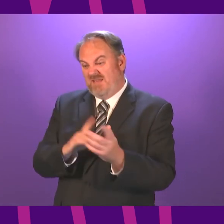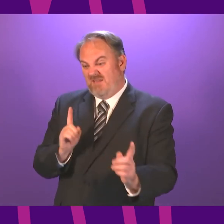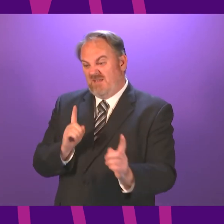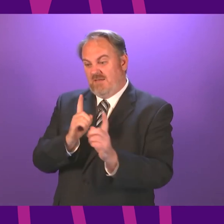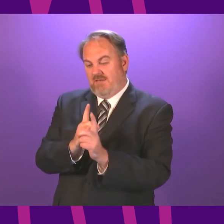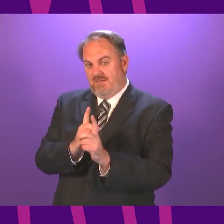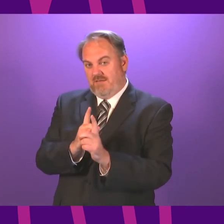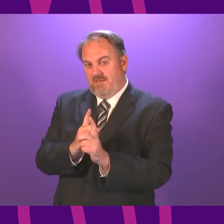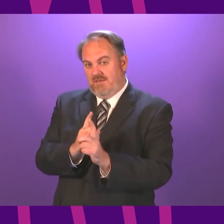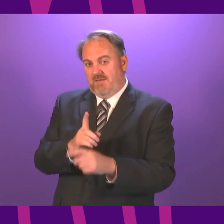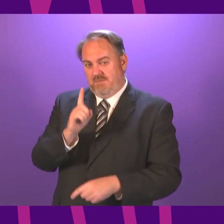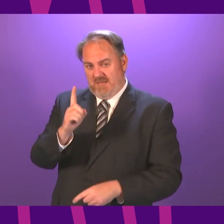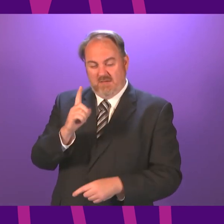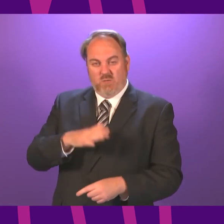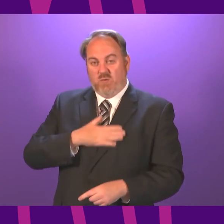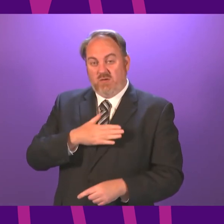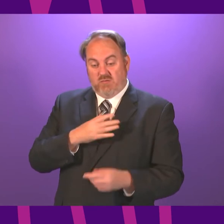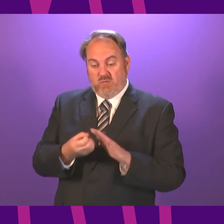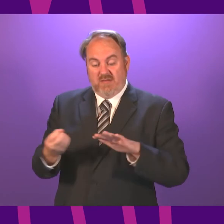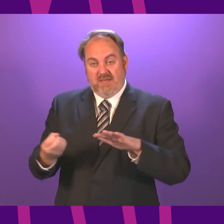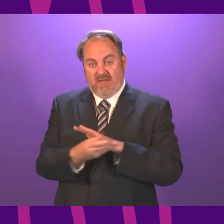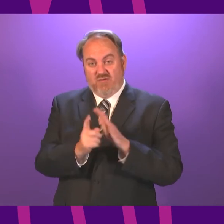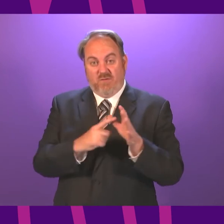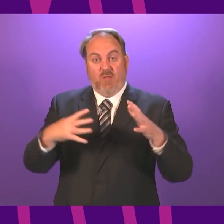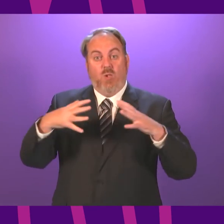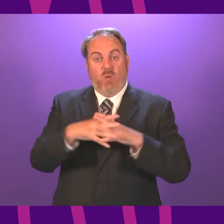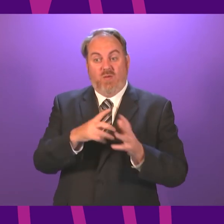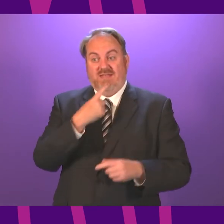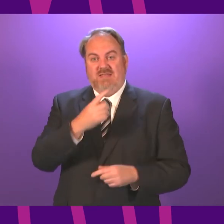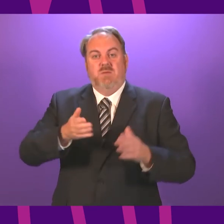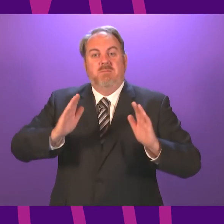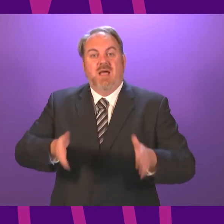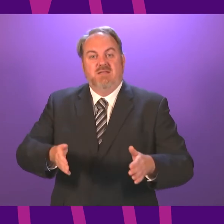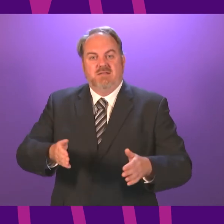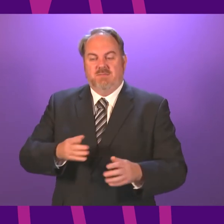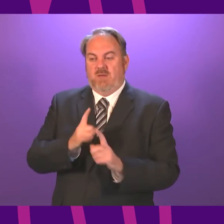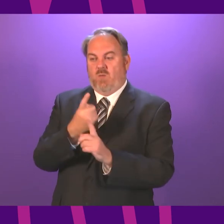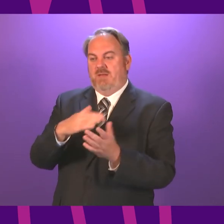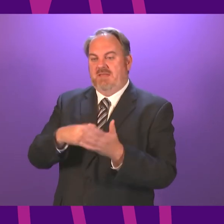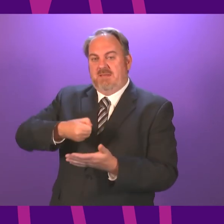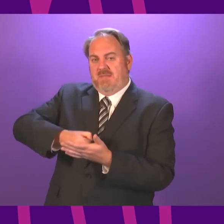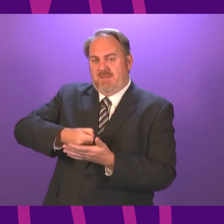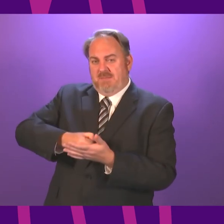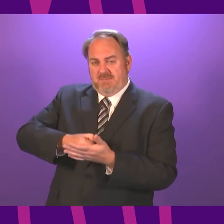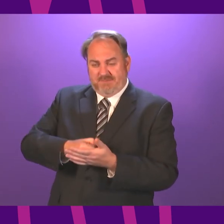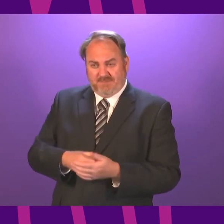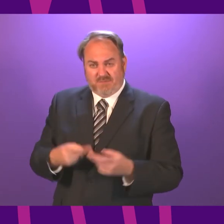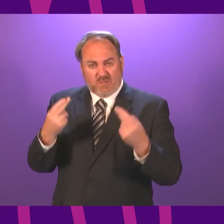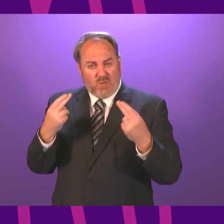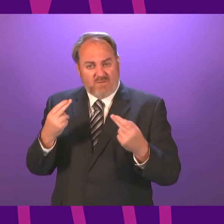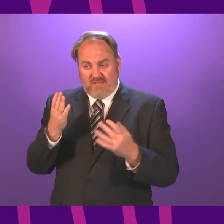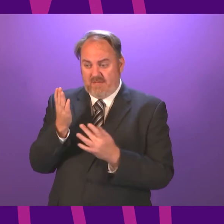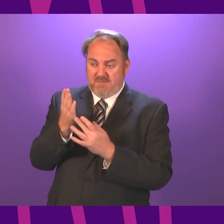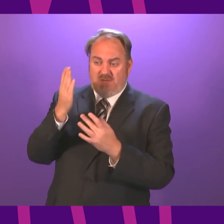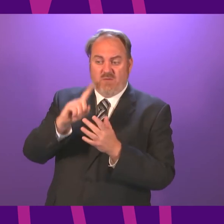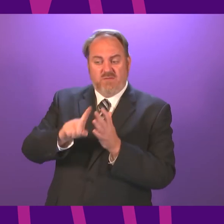need for a legal requirement for physical distancing. So if we go to level zero on the 19th of July, and if that